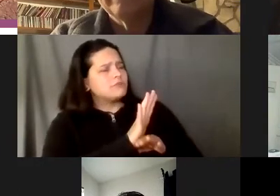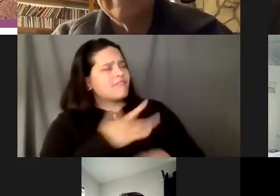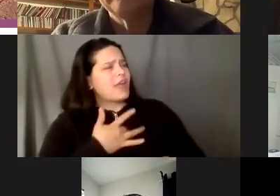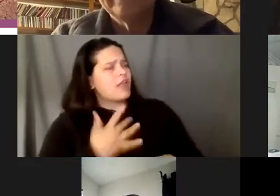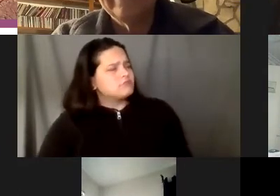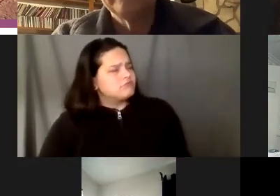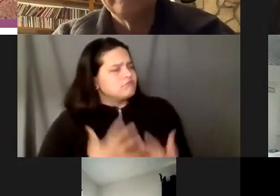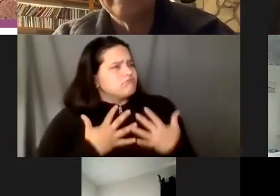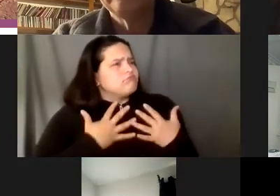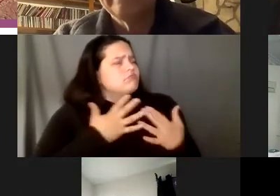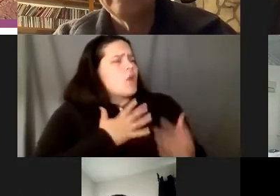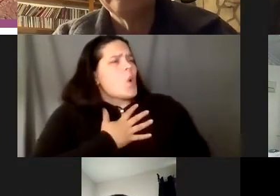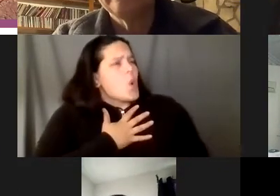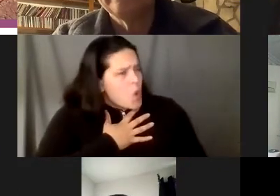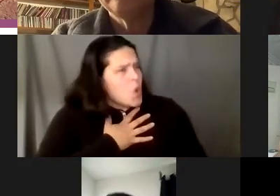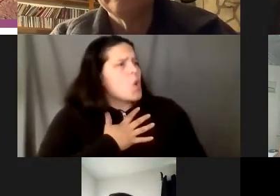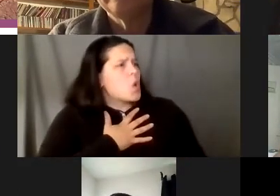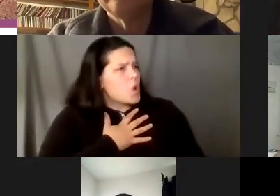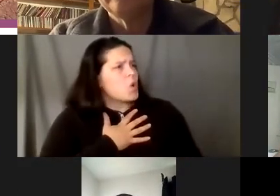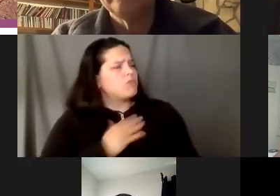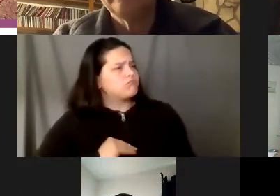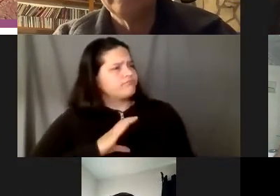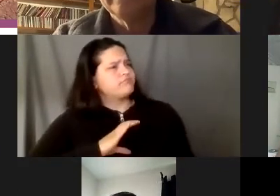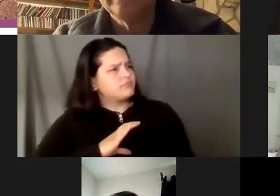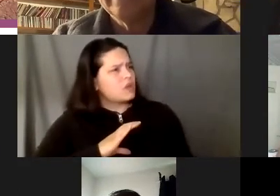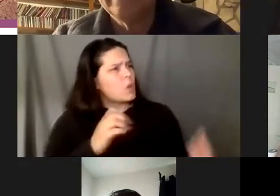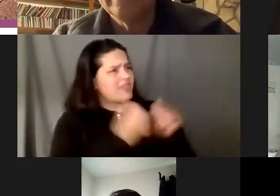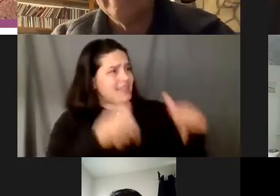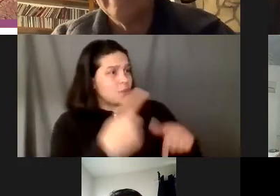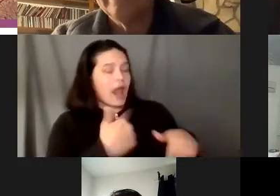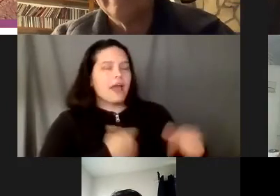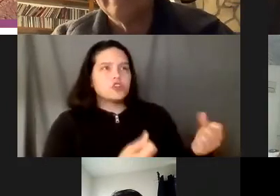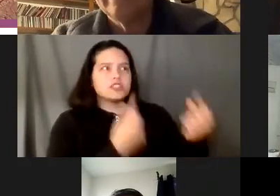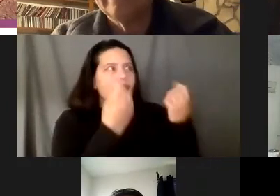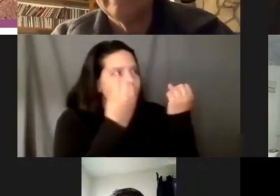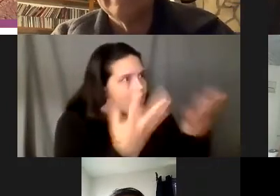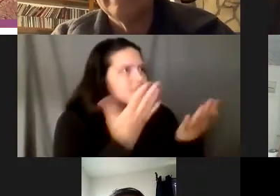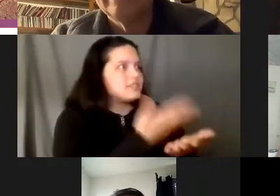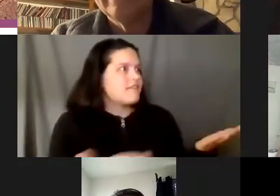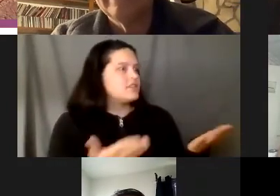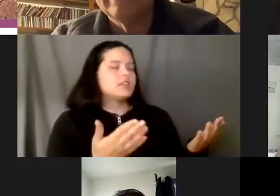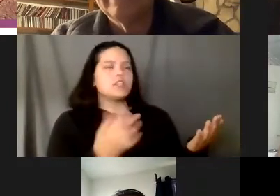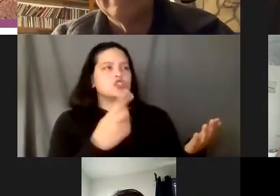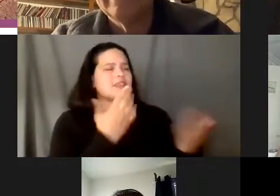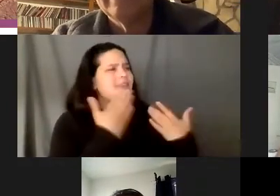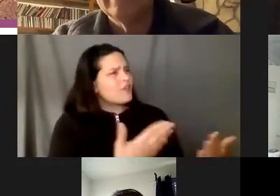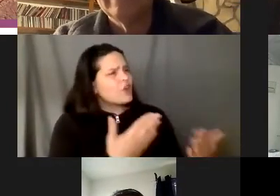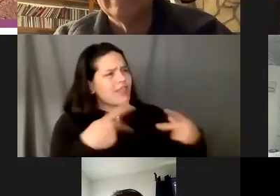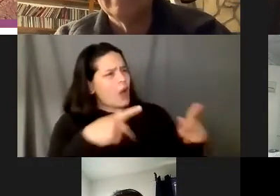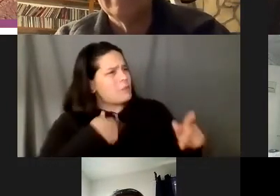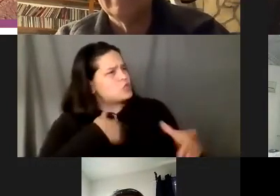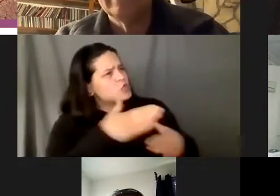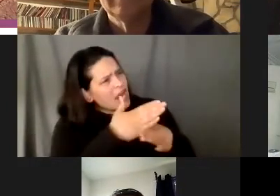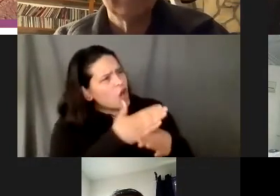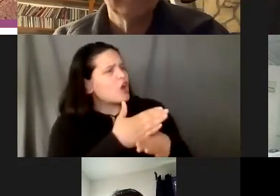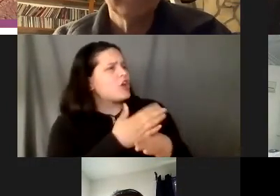with this one i i understand a lot of the stuff and it's just um thank you for allowing me to just uh share a little bit